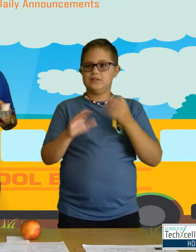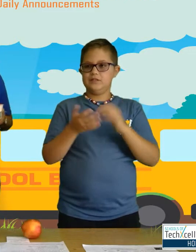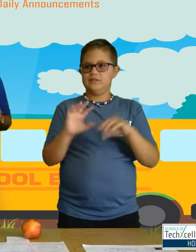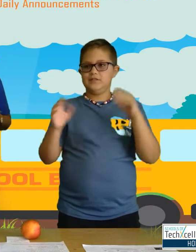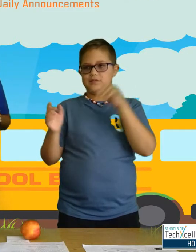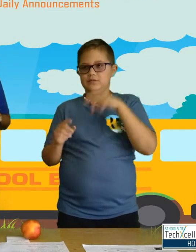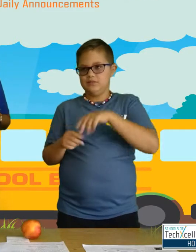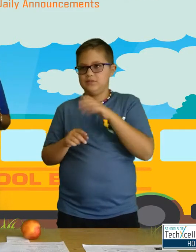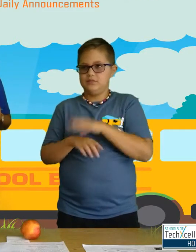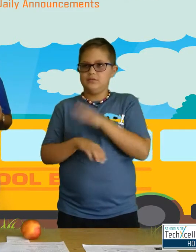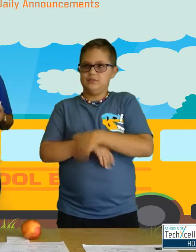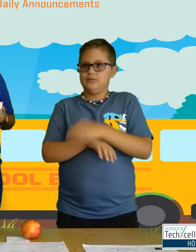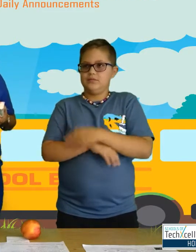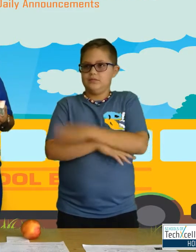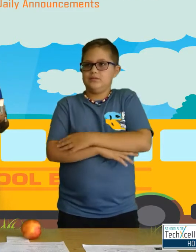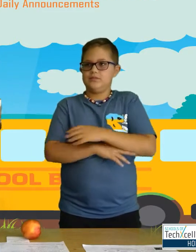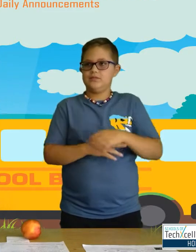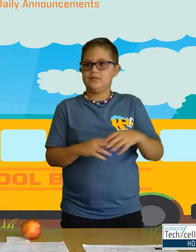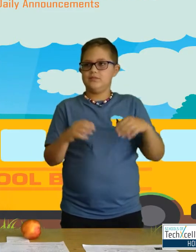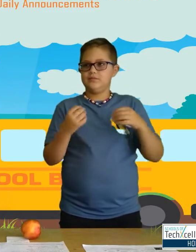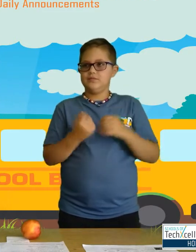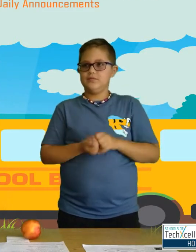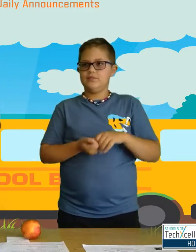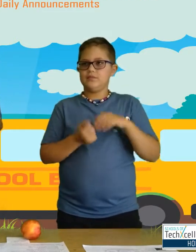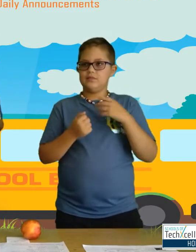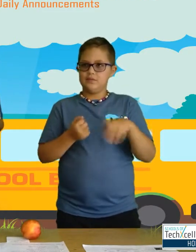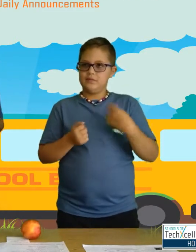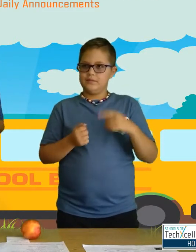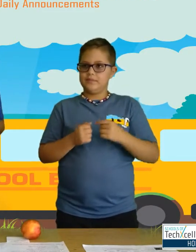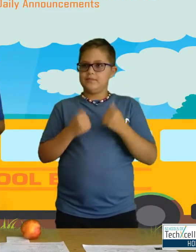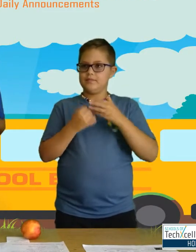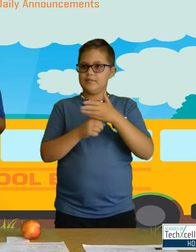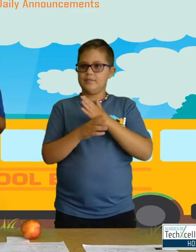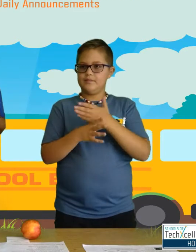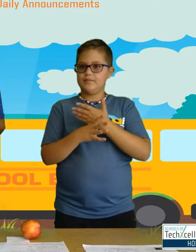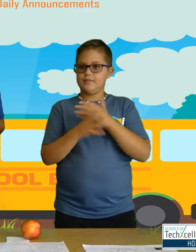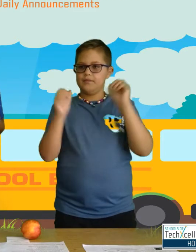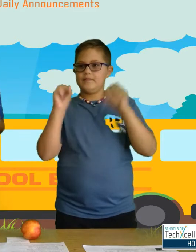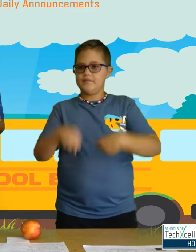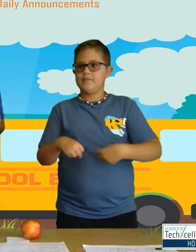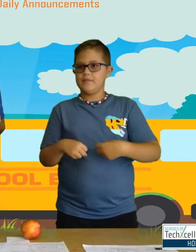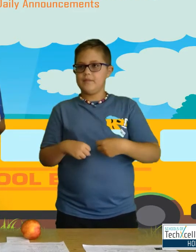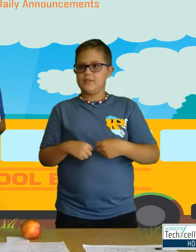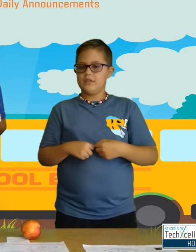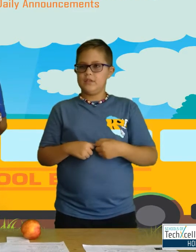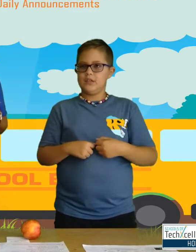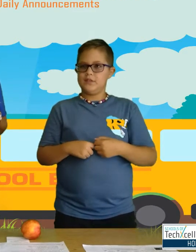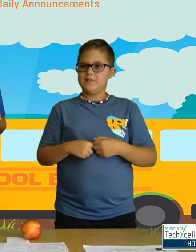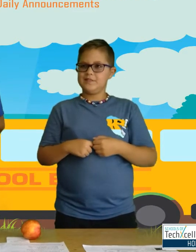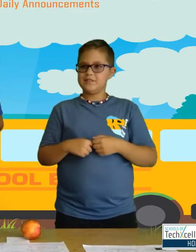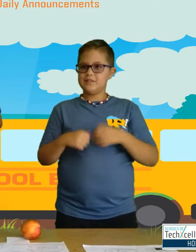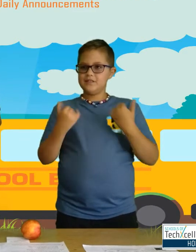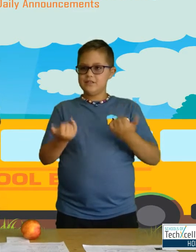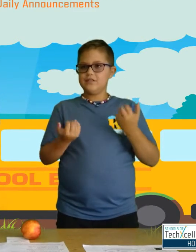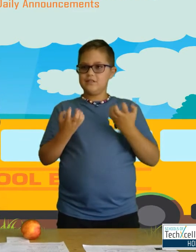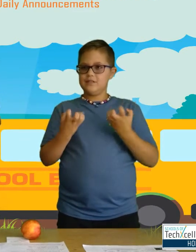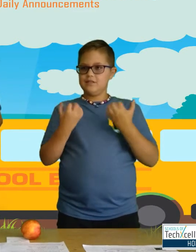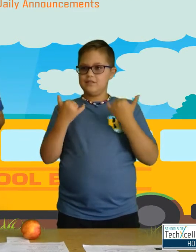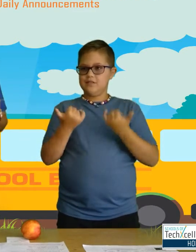so that you can share it with someone who does. Today we saw all